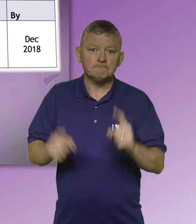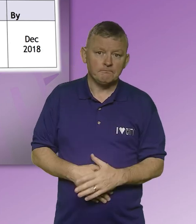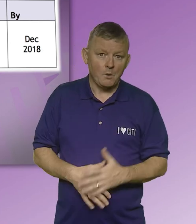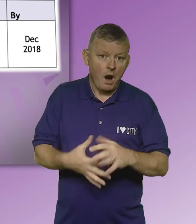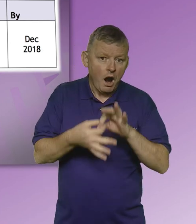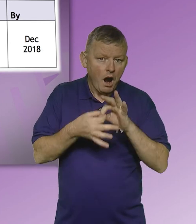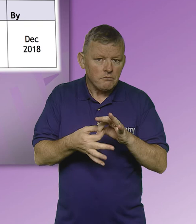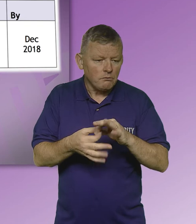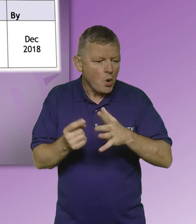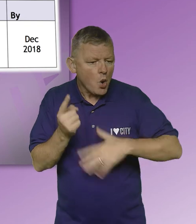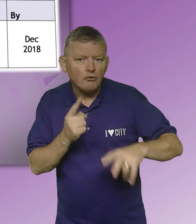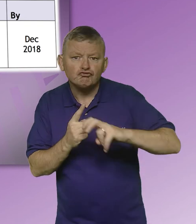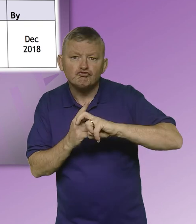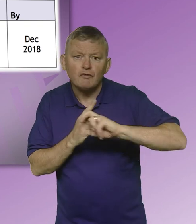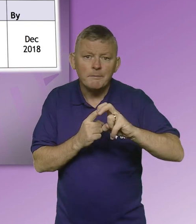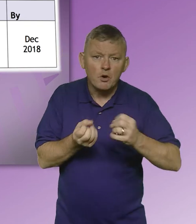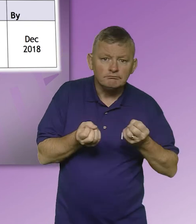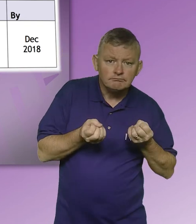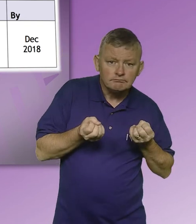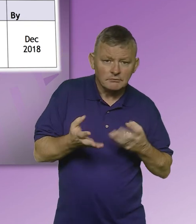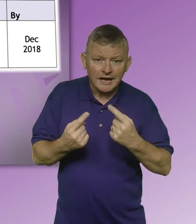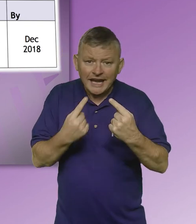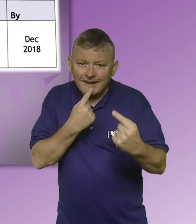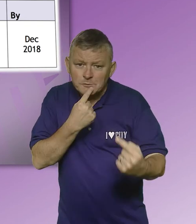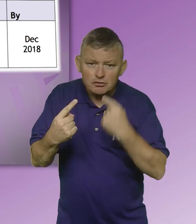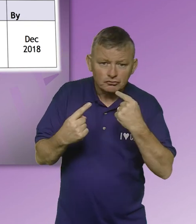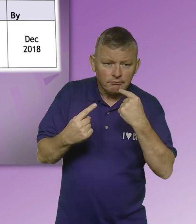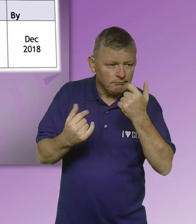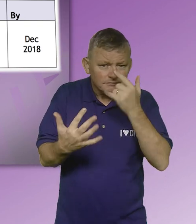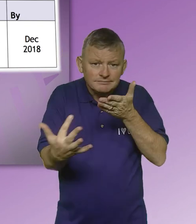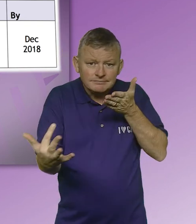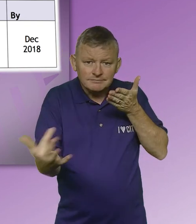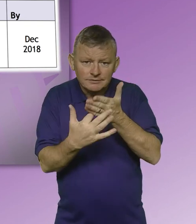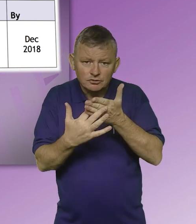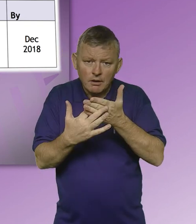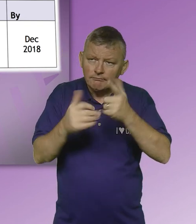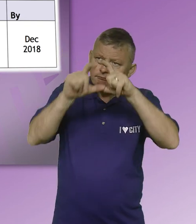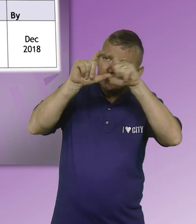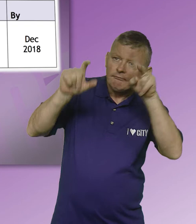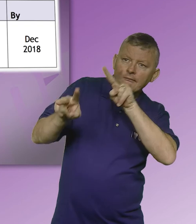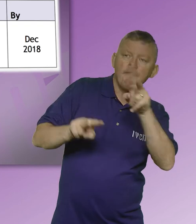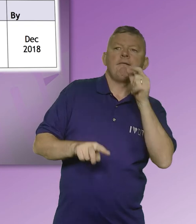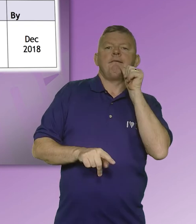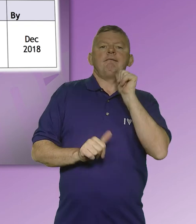Work with local transport providers to provide travel information which is accessible and well-publicized.